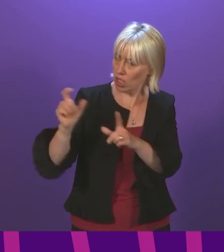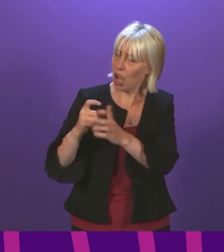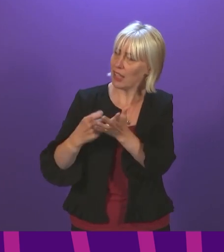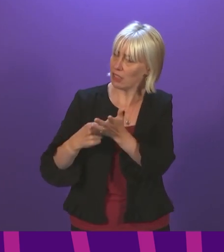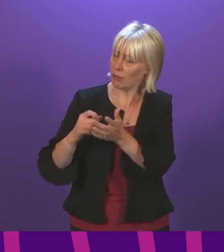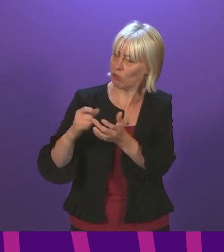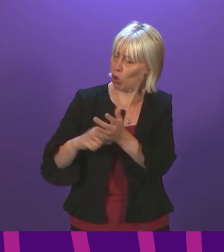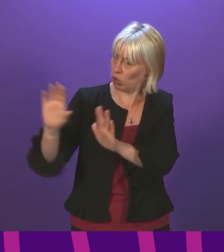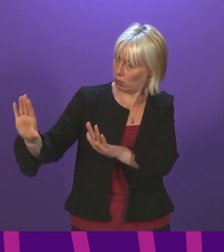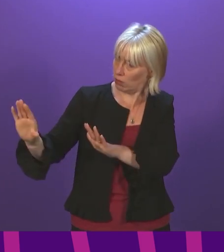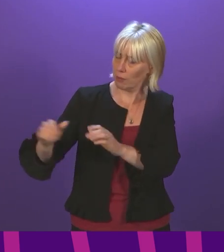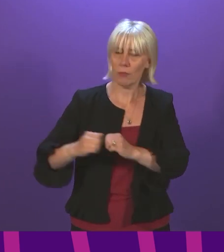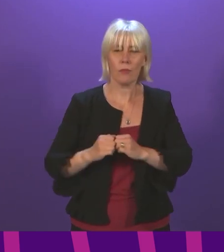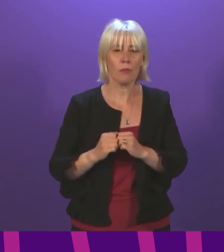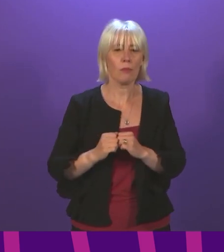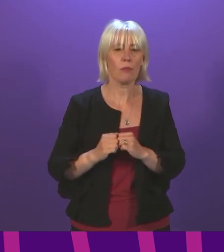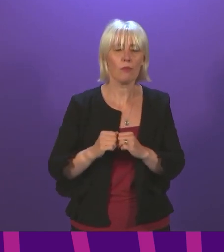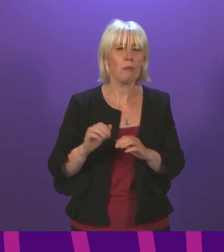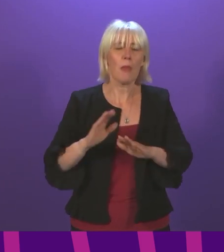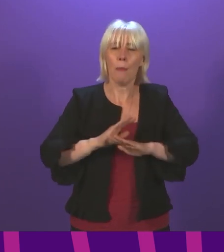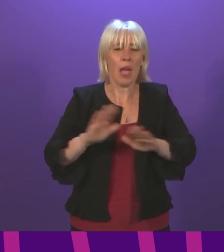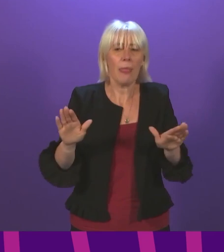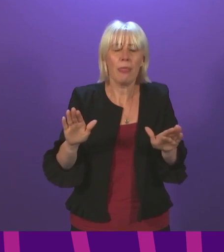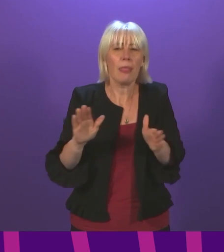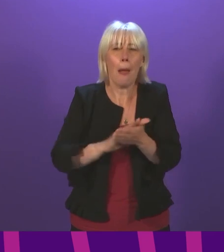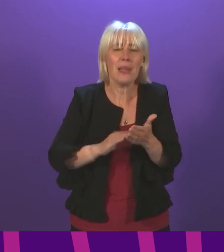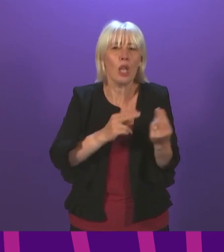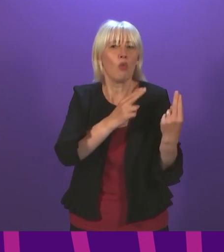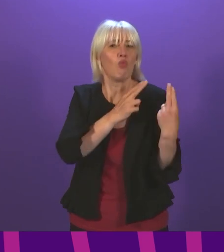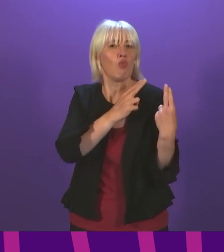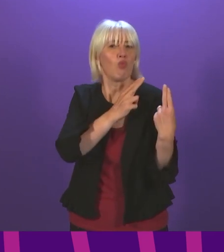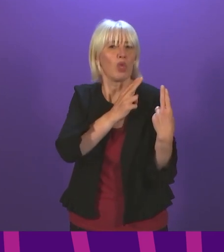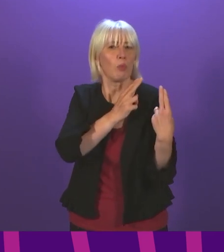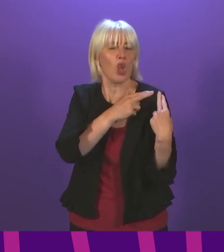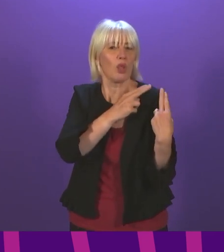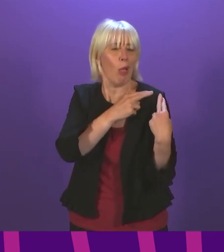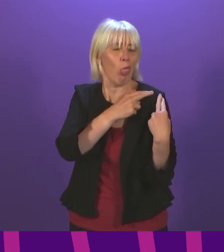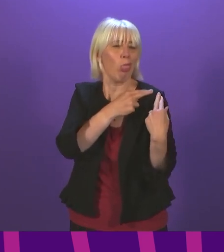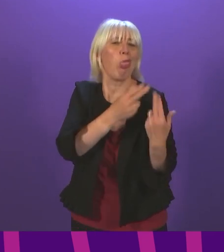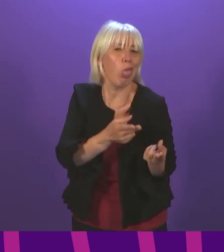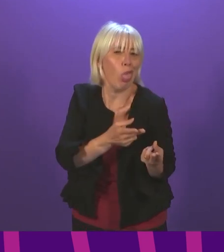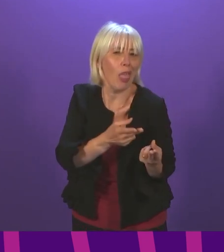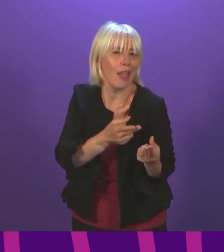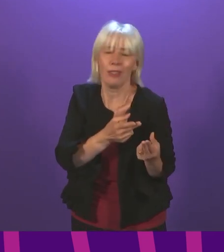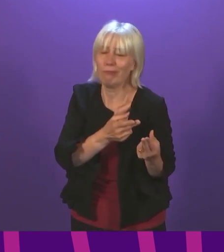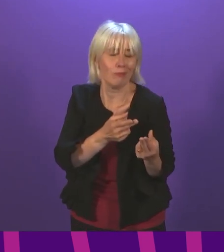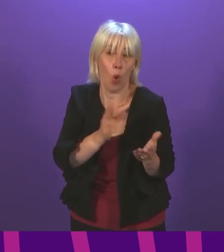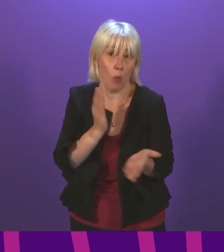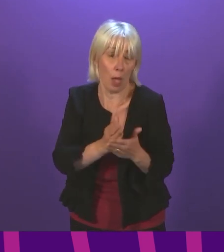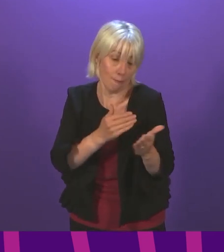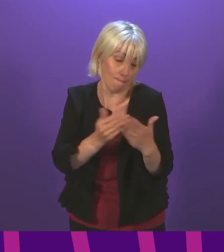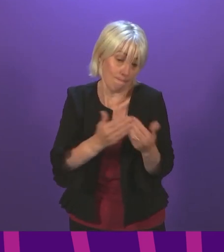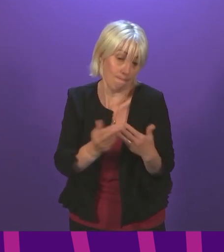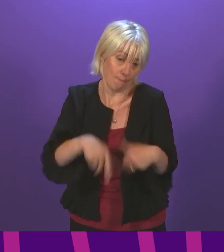The point I'm making as a serious one, Presiding Officer, that doesn't in any way take away the responsibility of the Scottish Government to address these problems in Scotland.